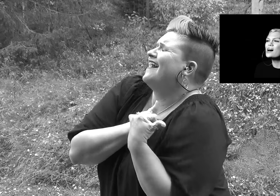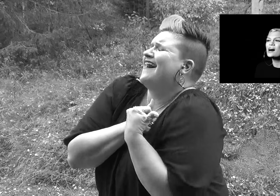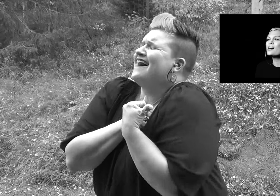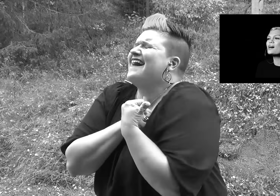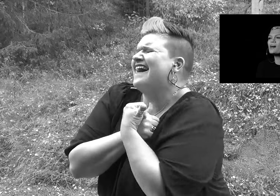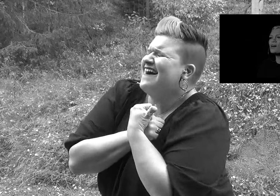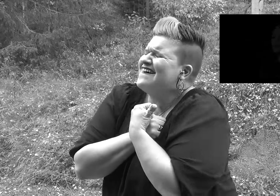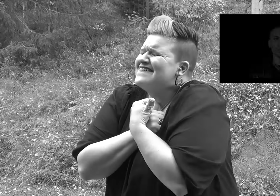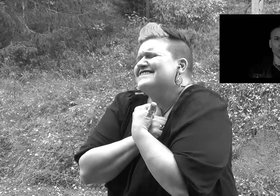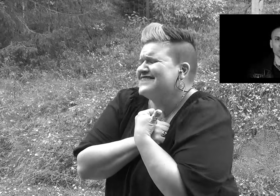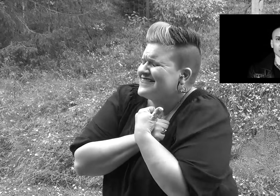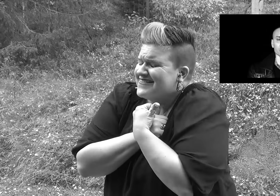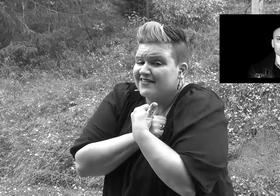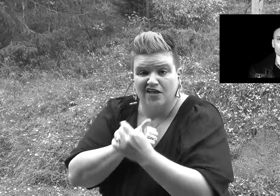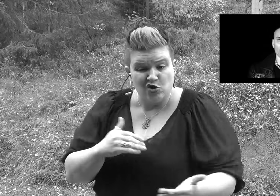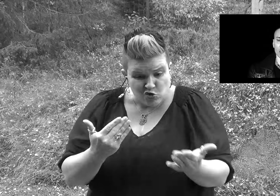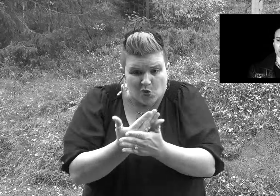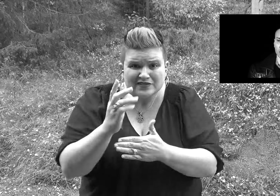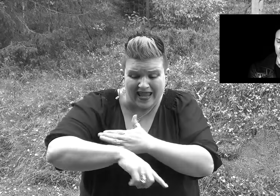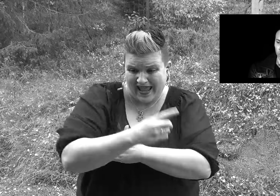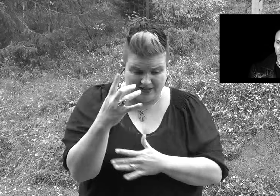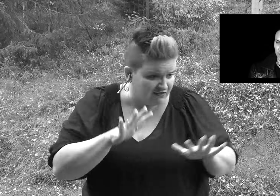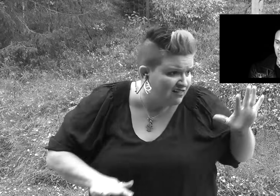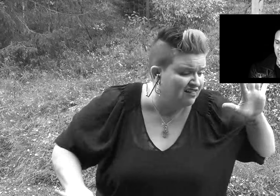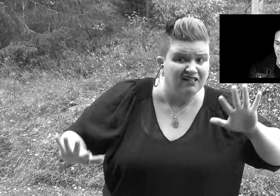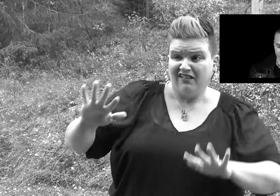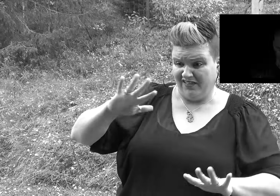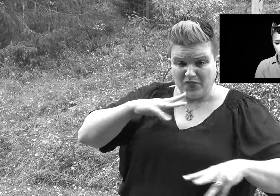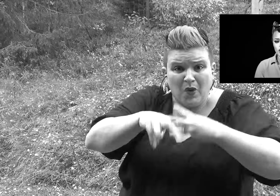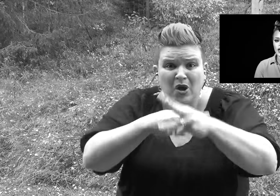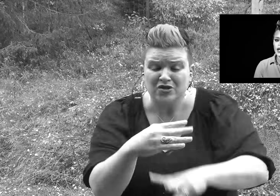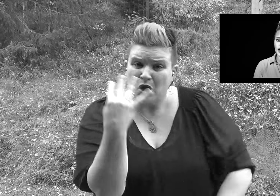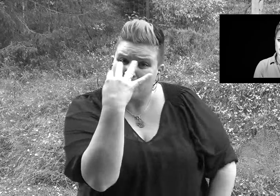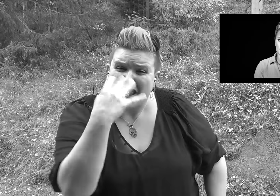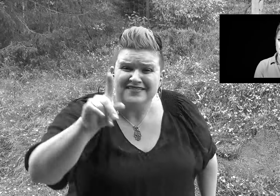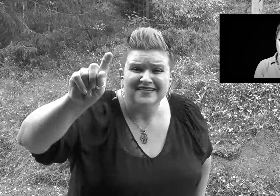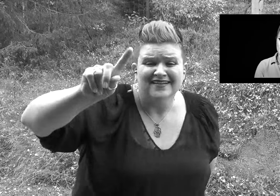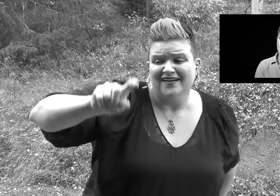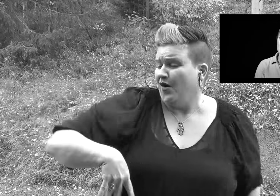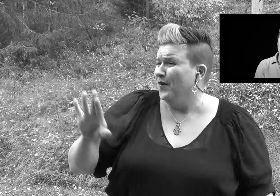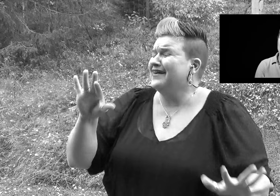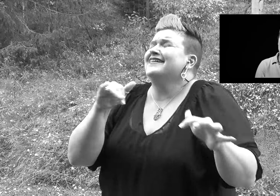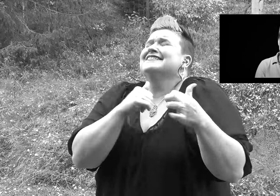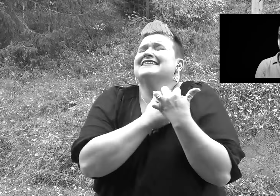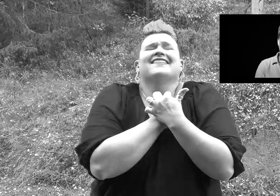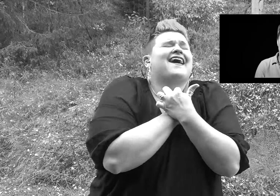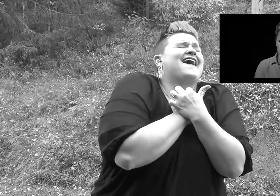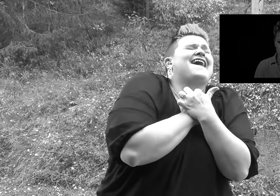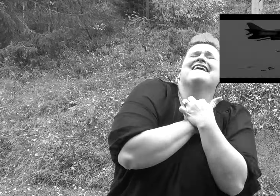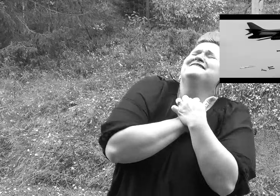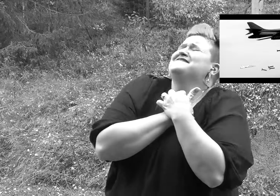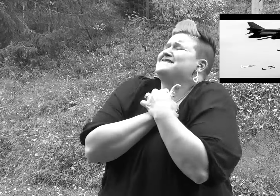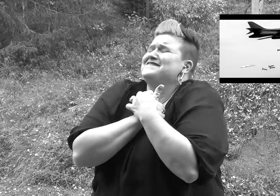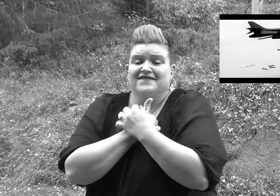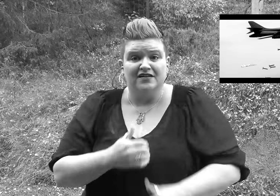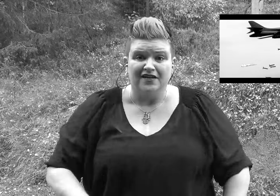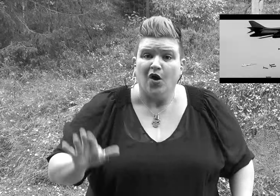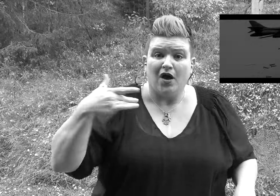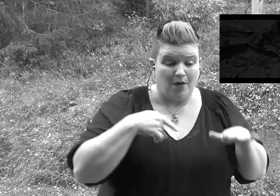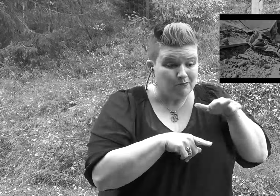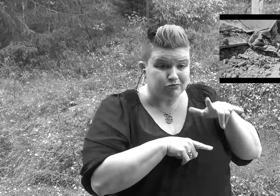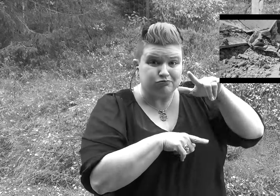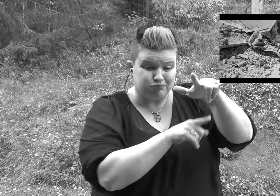love? New days are strange, just the world insane Where's the love? Nation dropping